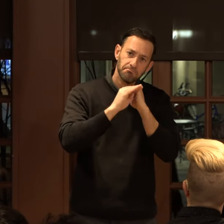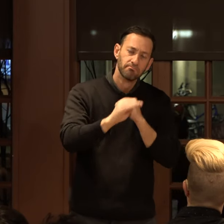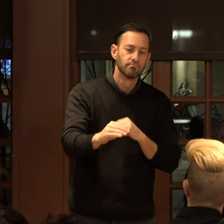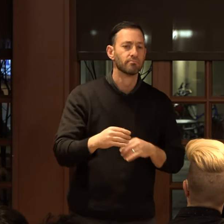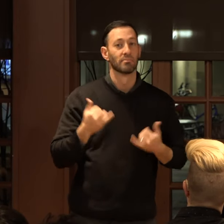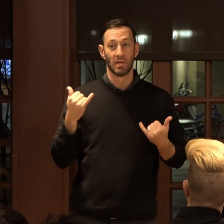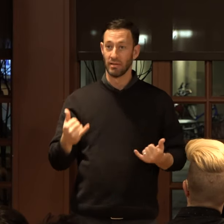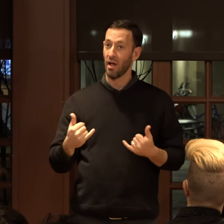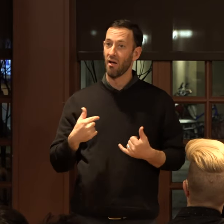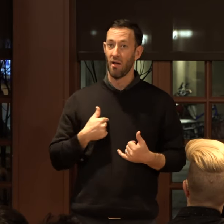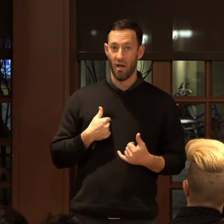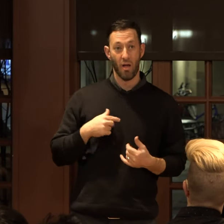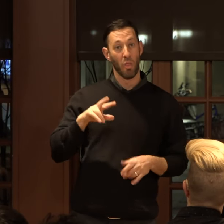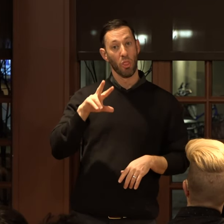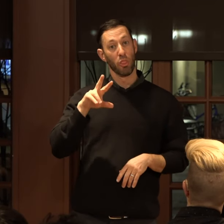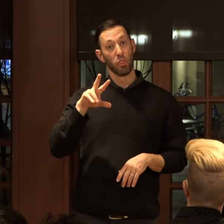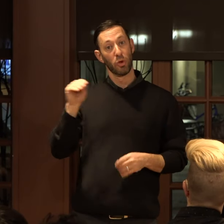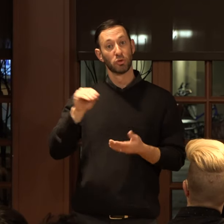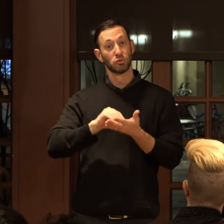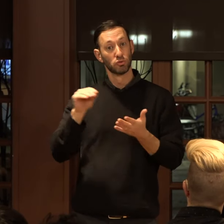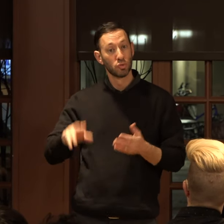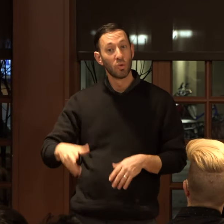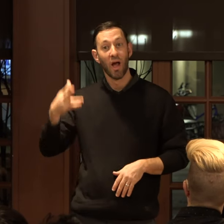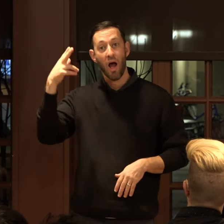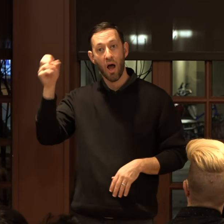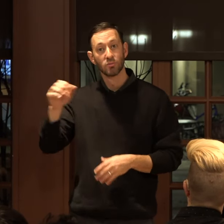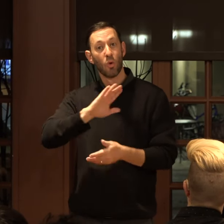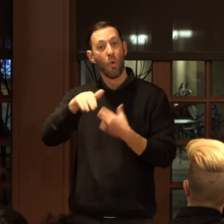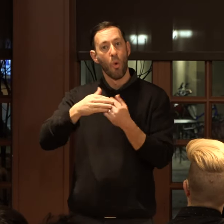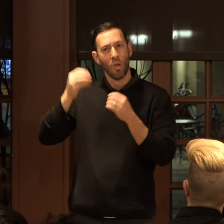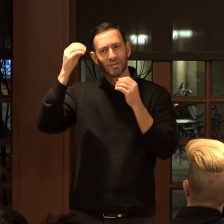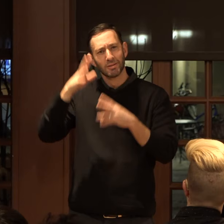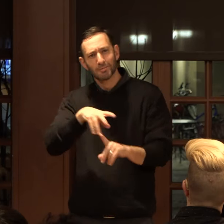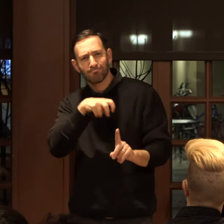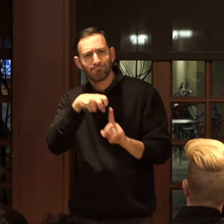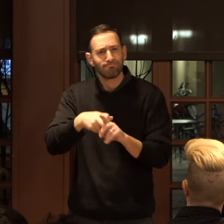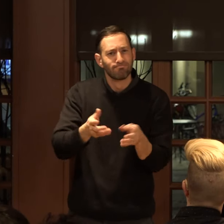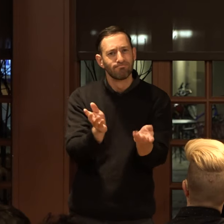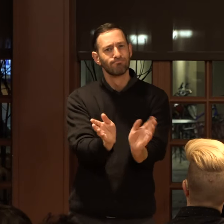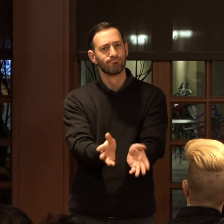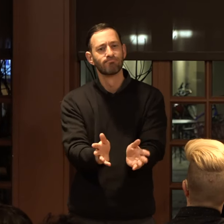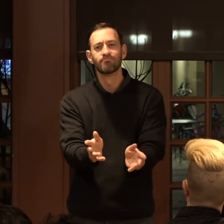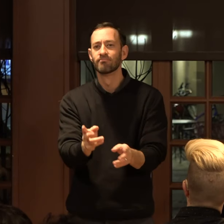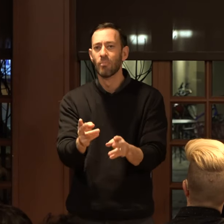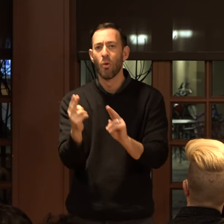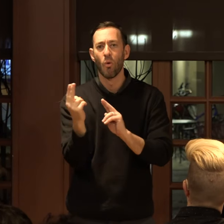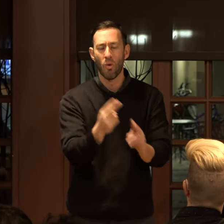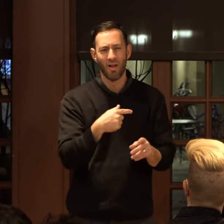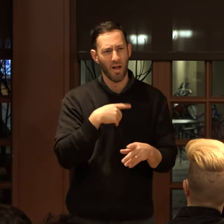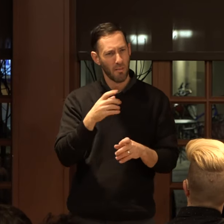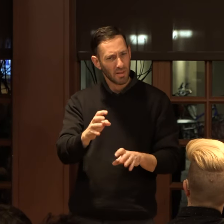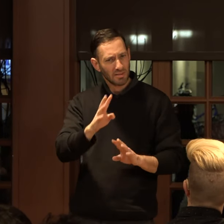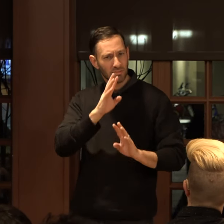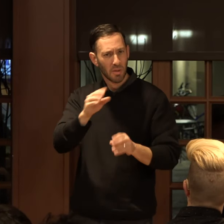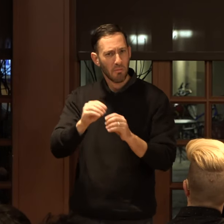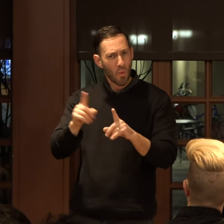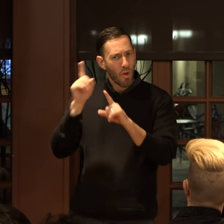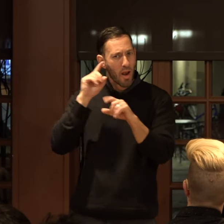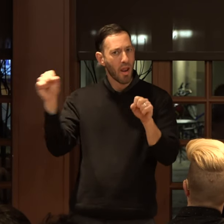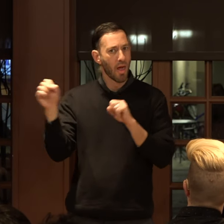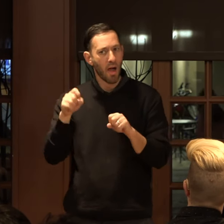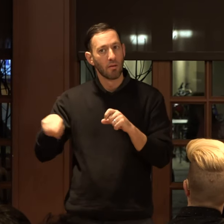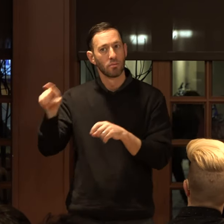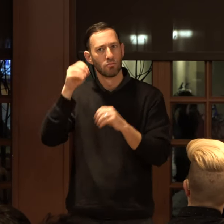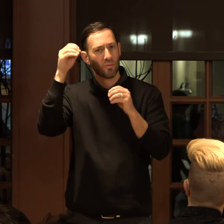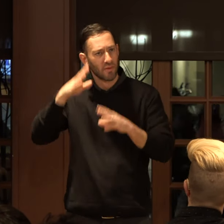I'm no longer in a grade of 30 students at a high school where every teacher stopped to talk to me in the hallway. I must speak louder than ever just for my professors